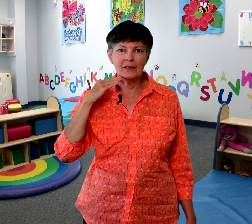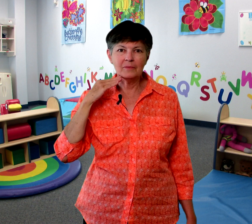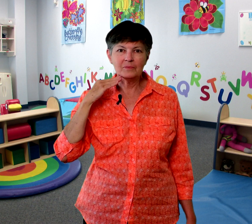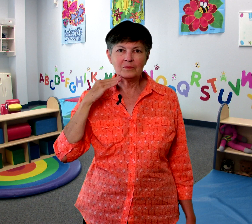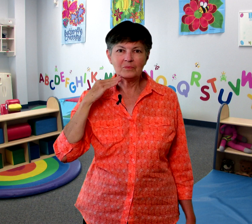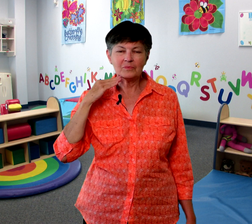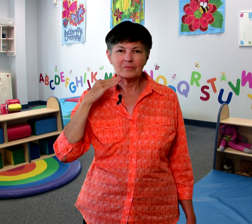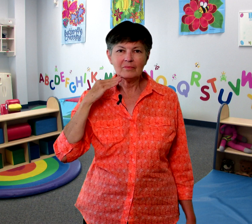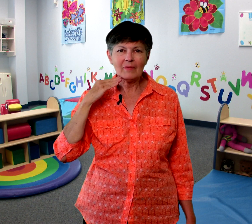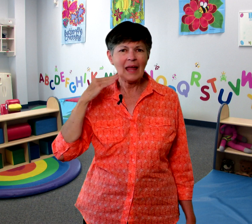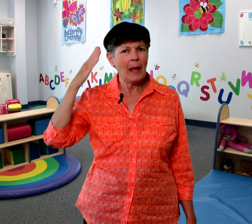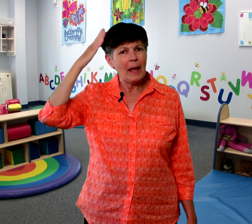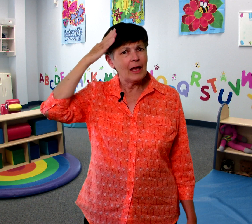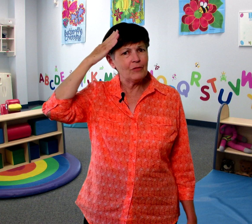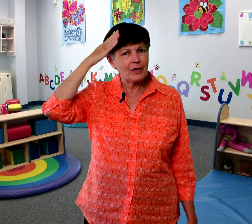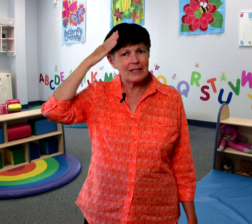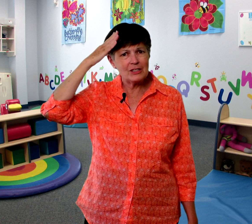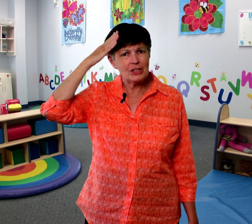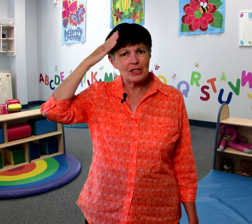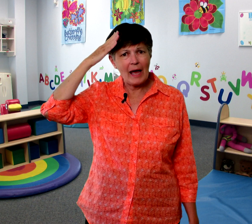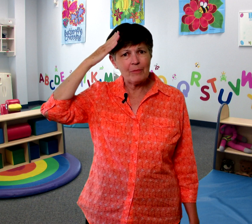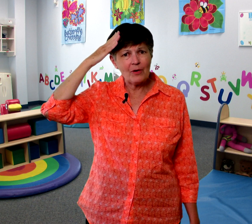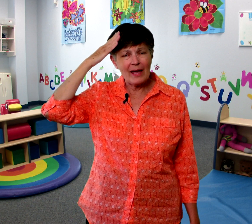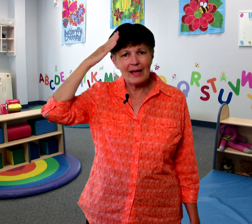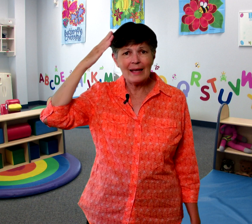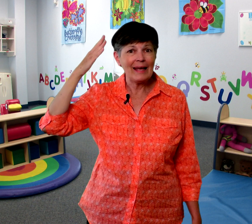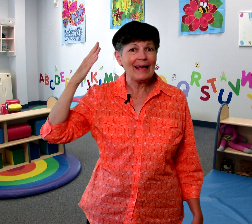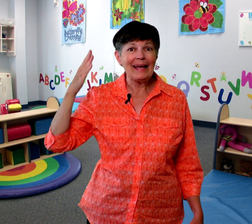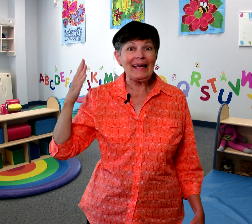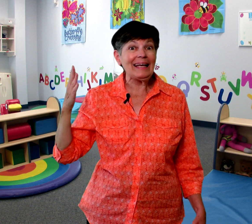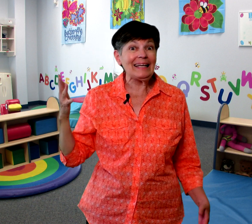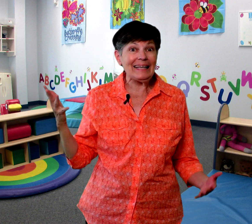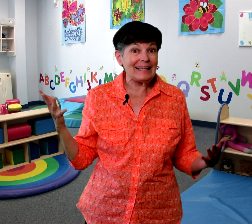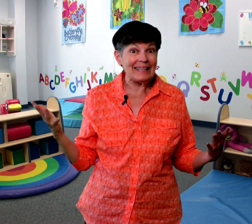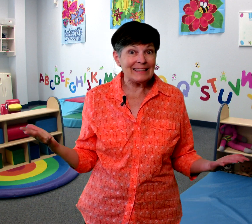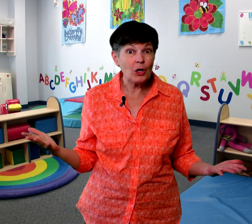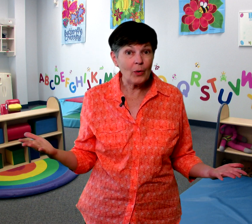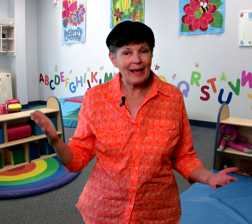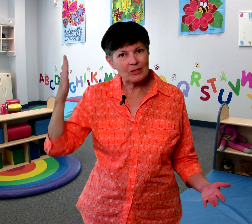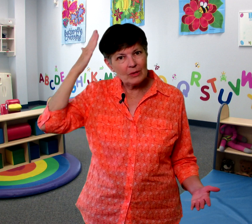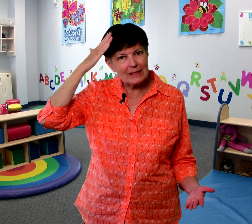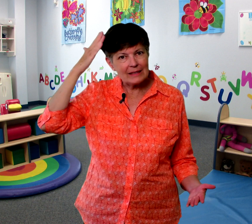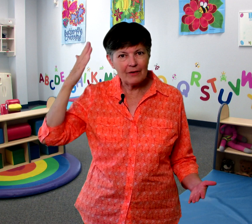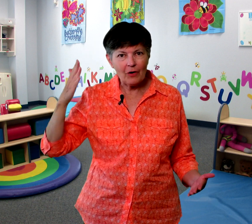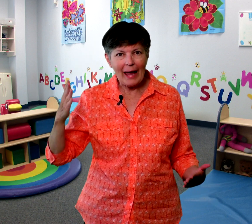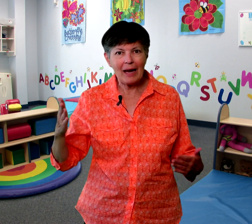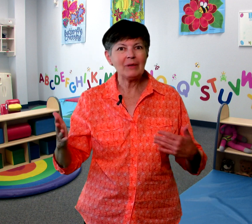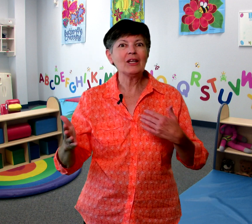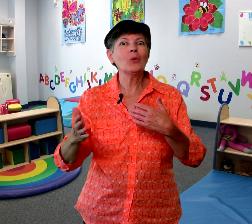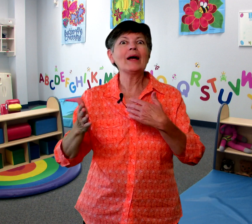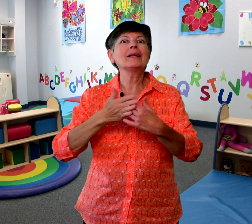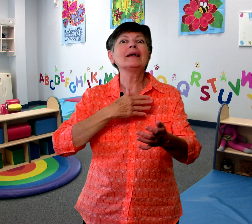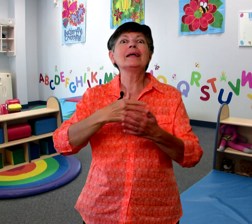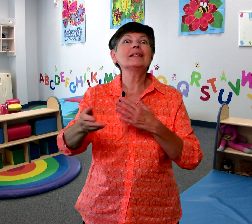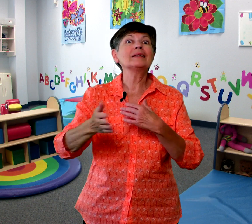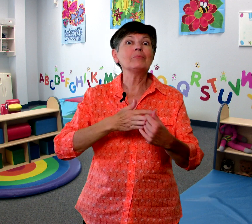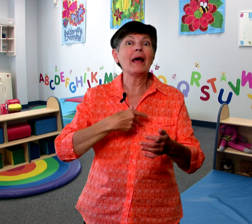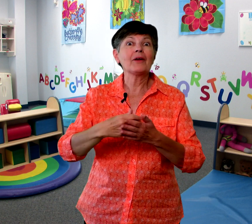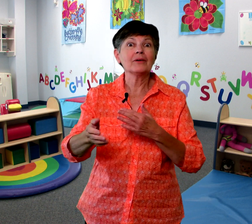if your kids just tap their head it's okay it's really the sign for hat but you know what doesn't matter